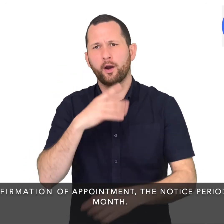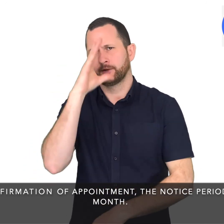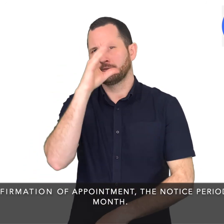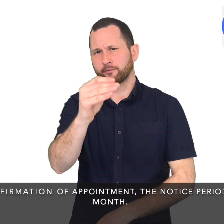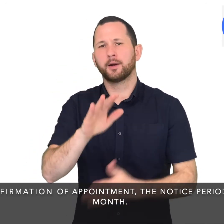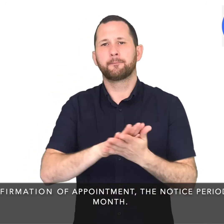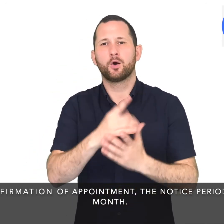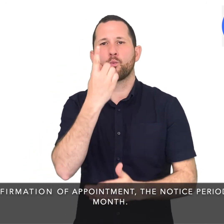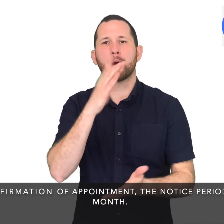one month.